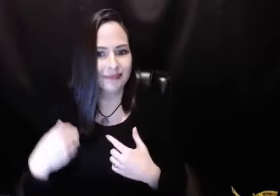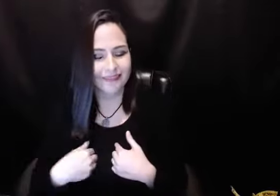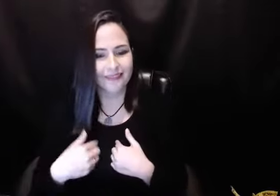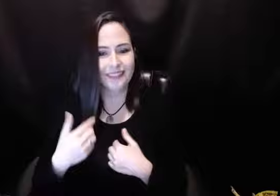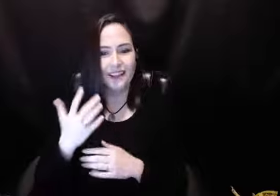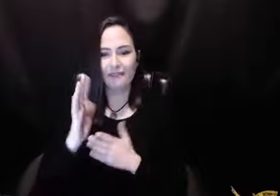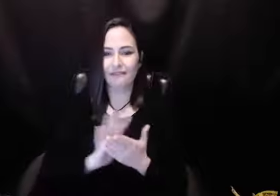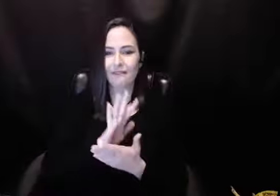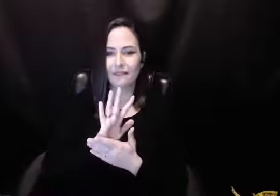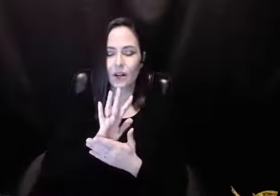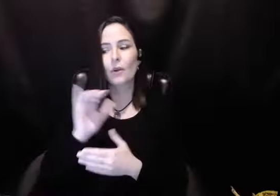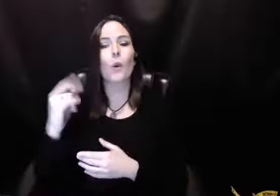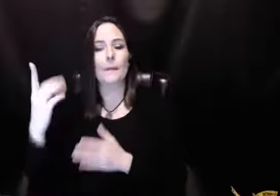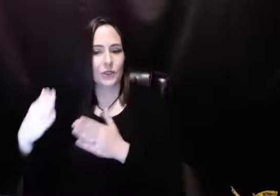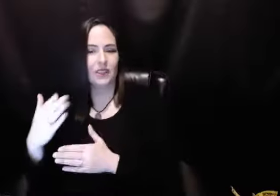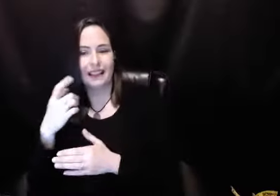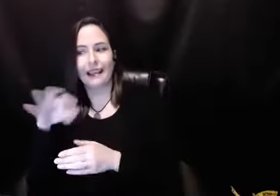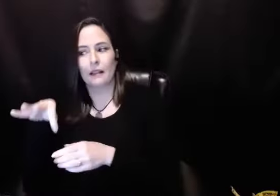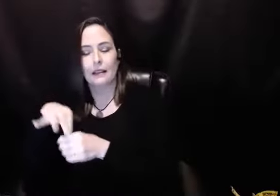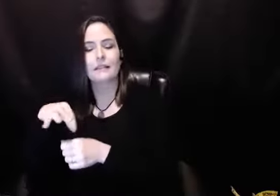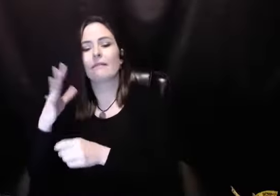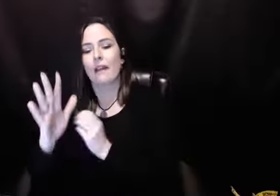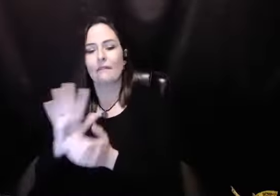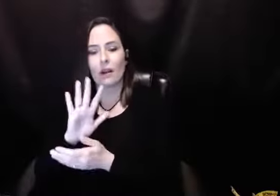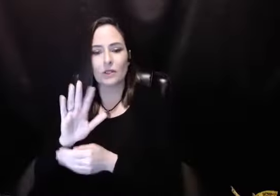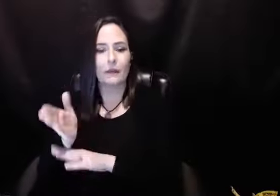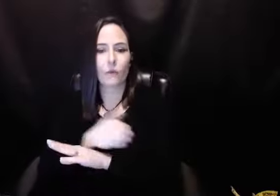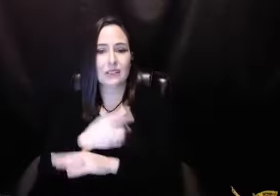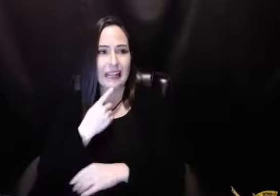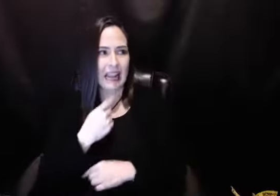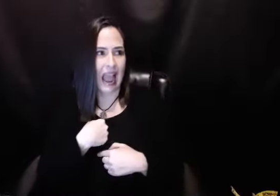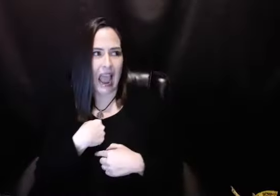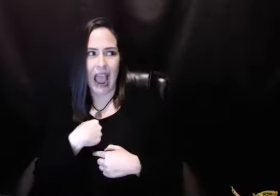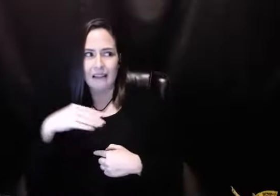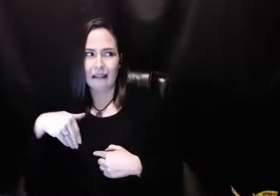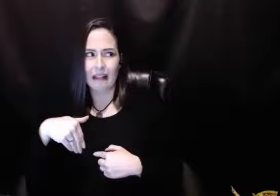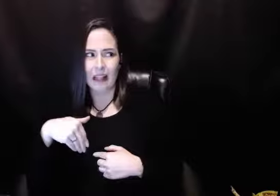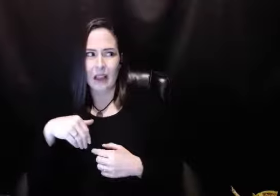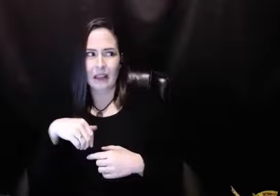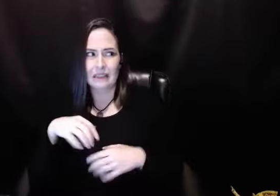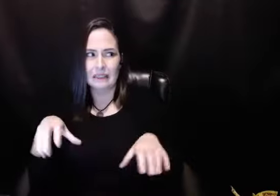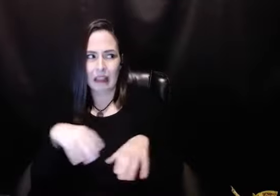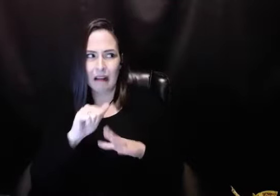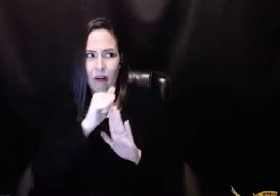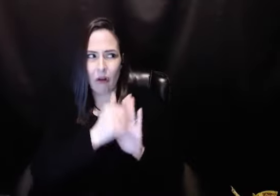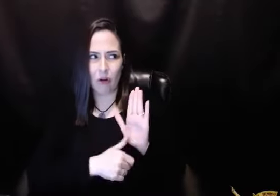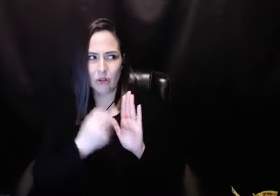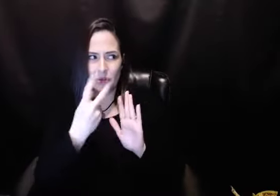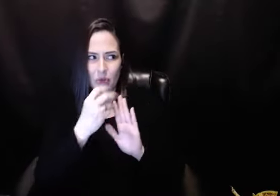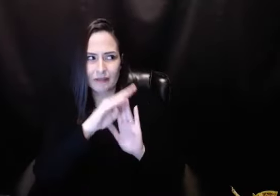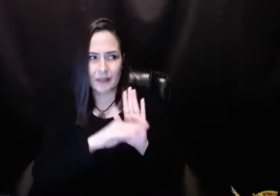afternoon, like five hours before, came up to me and said, I haven't